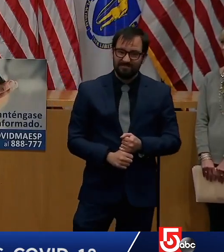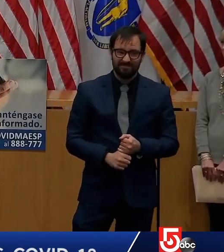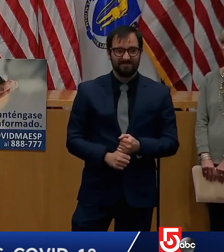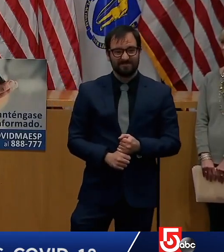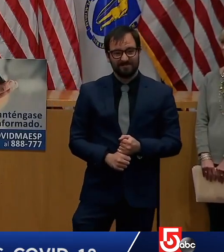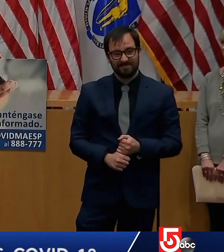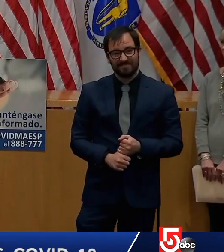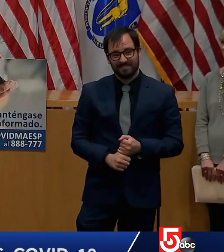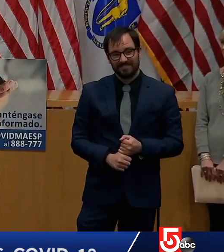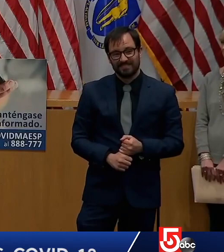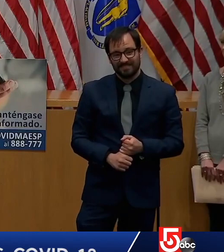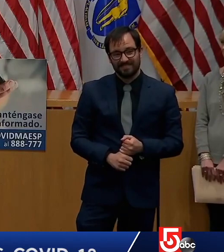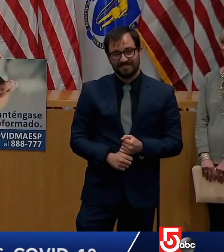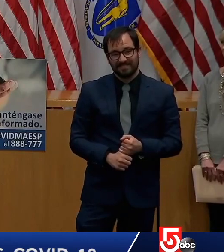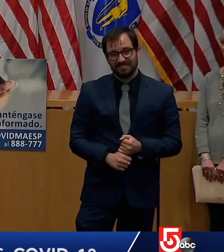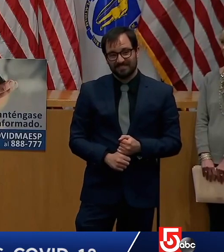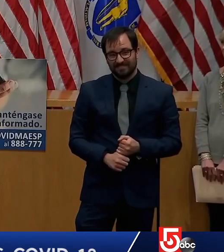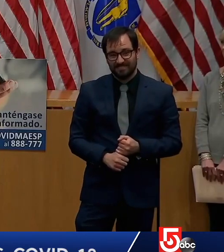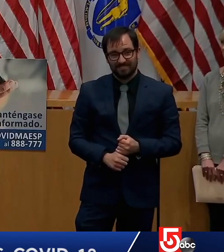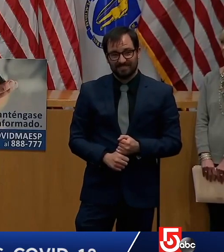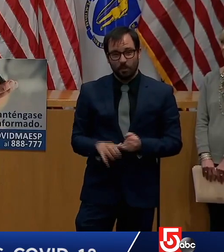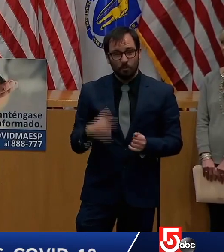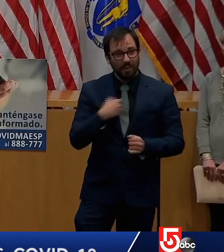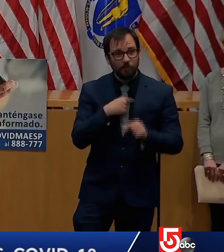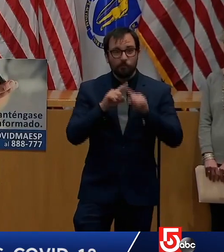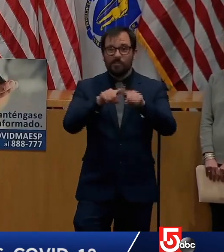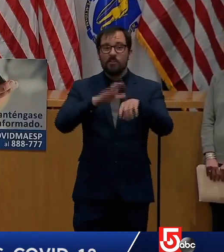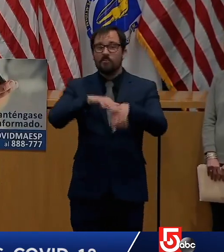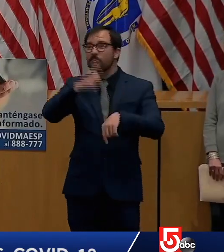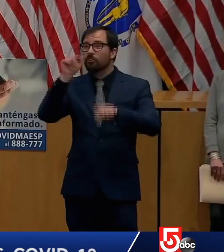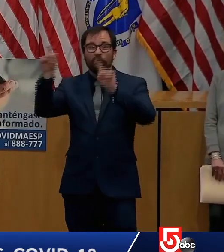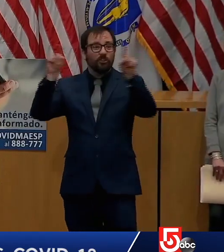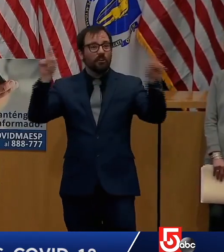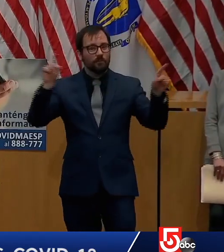and and we'll be very aggressive about that issue going forward.